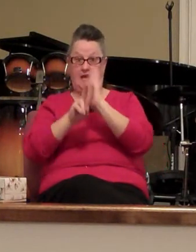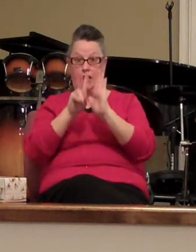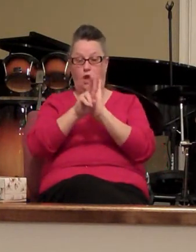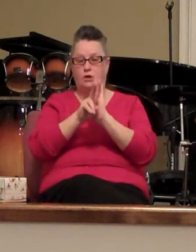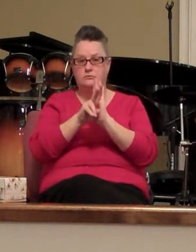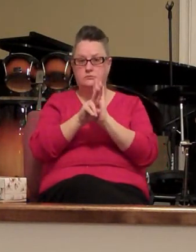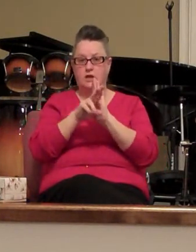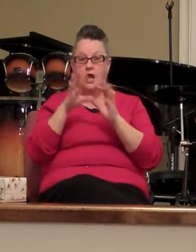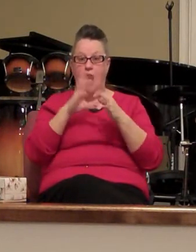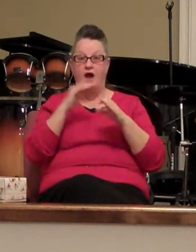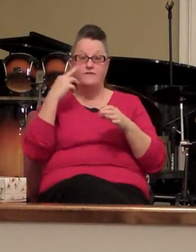of her with the Bible